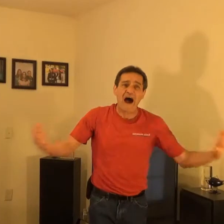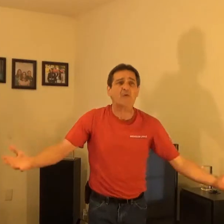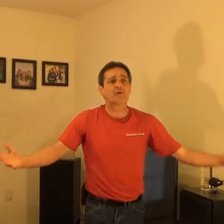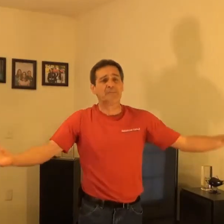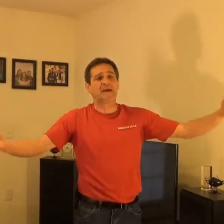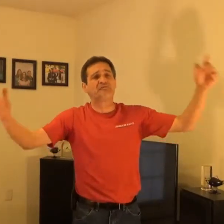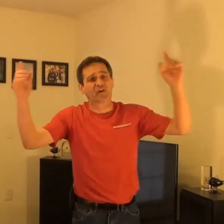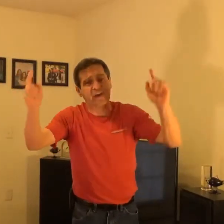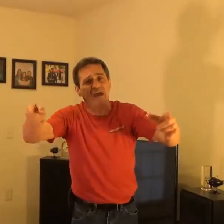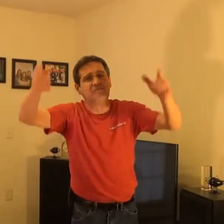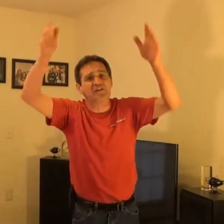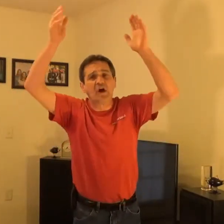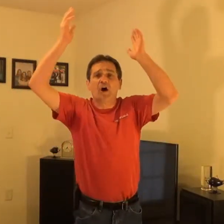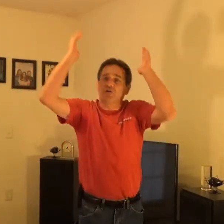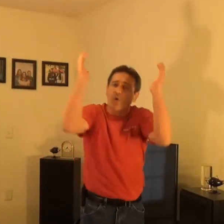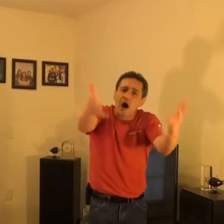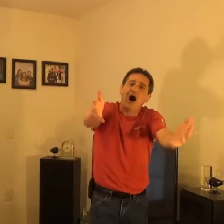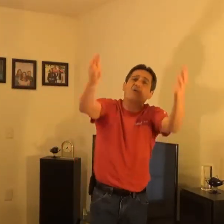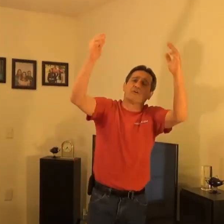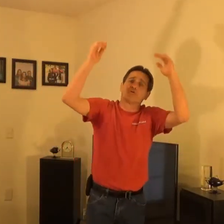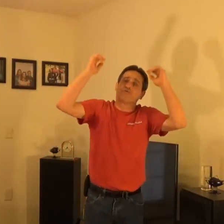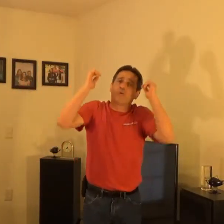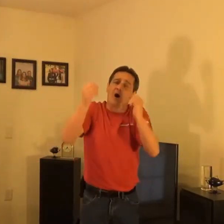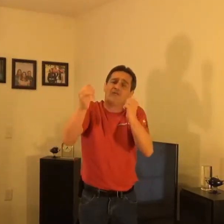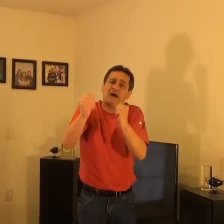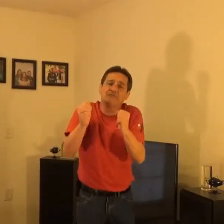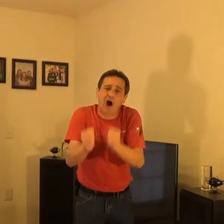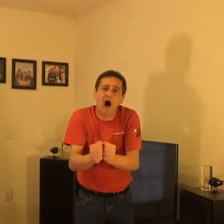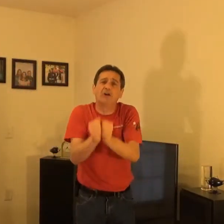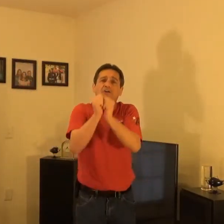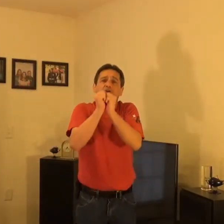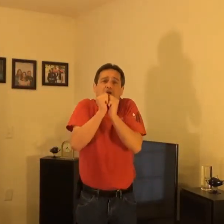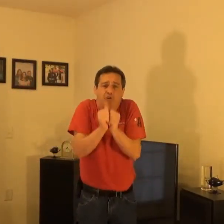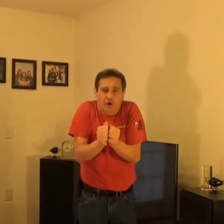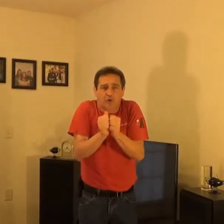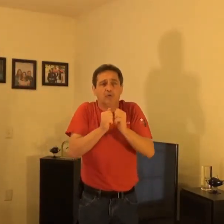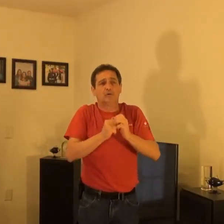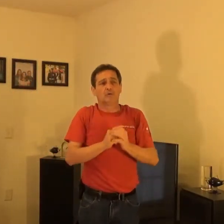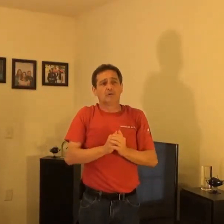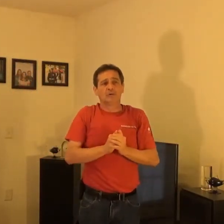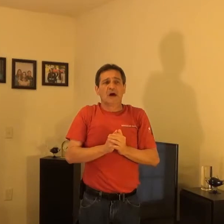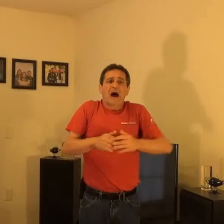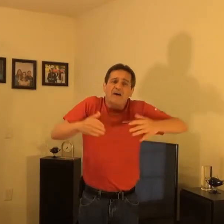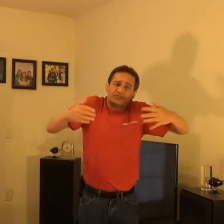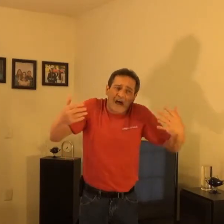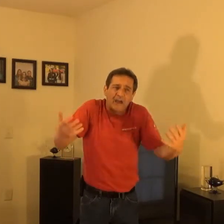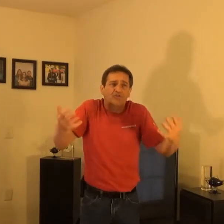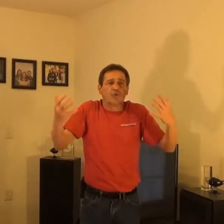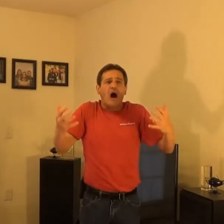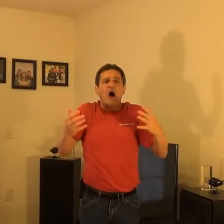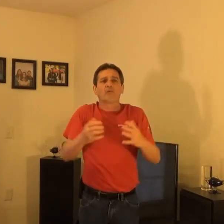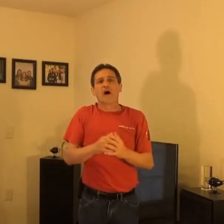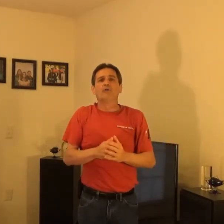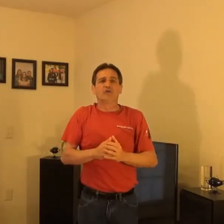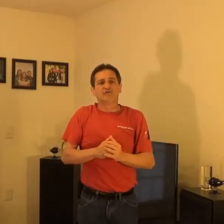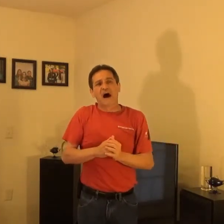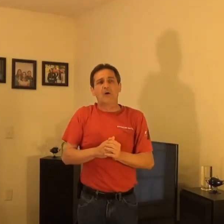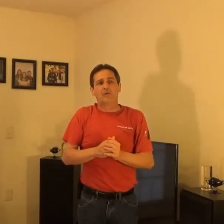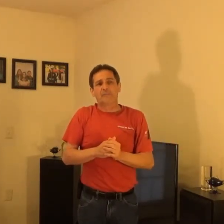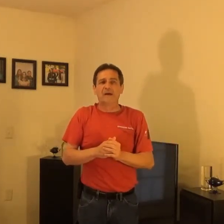Fight with me in forgiveness to others for what they've done to you. I say unto all those who fight with me